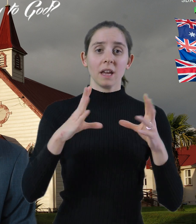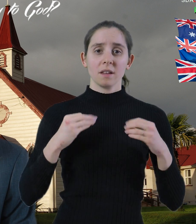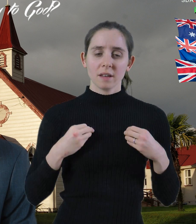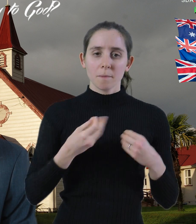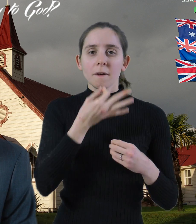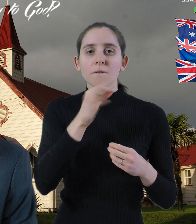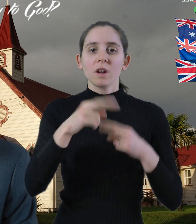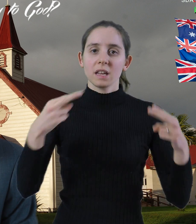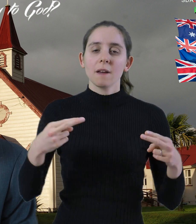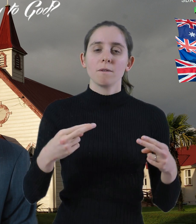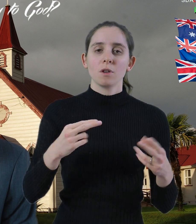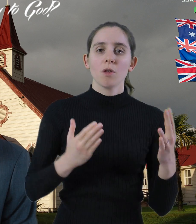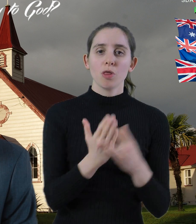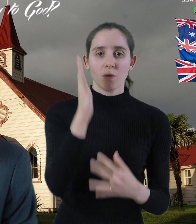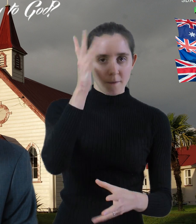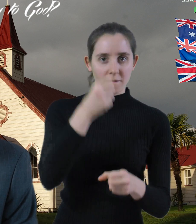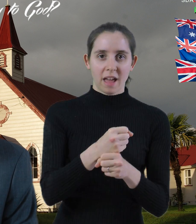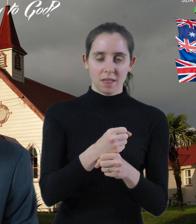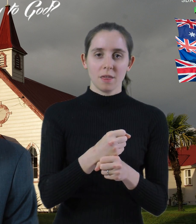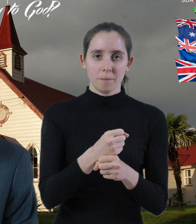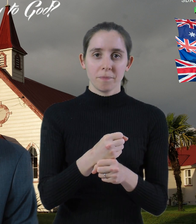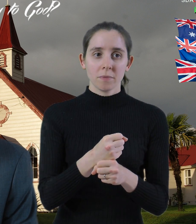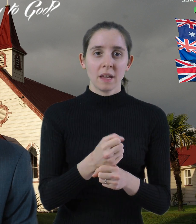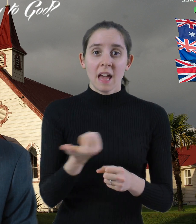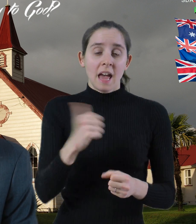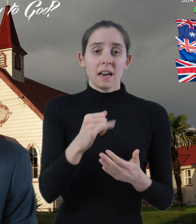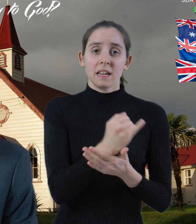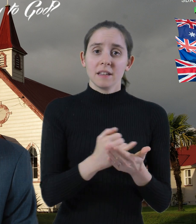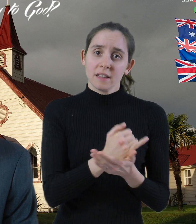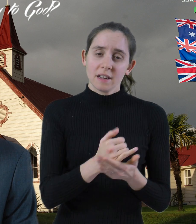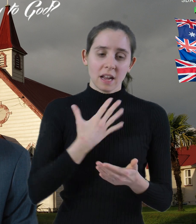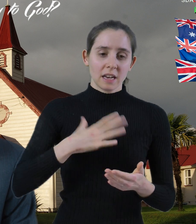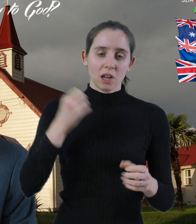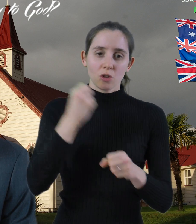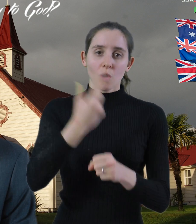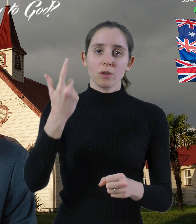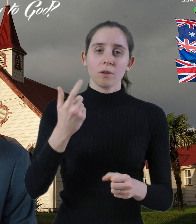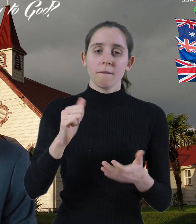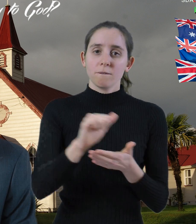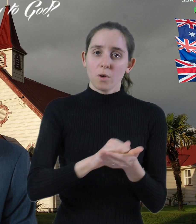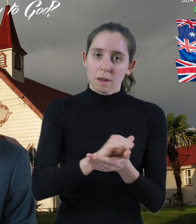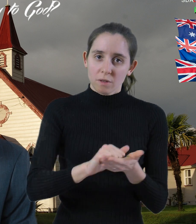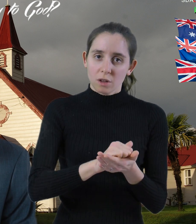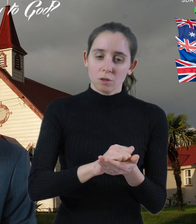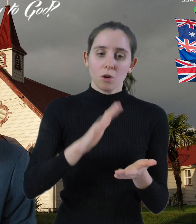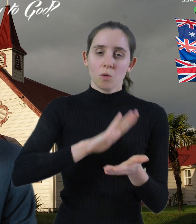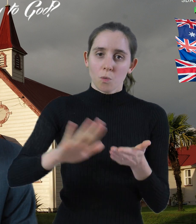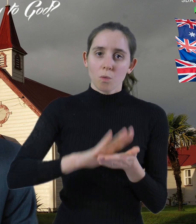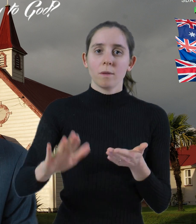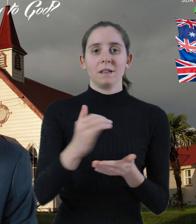free gift in faith. Any sin needs God's forgiveness to wipe out the sin. Doing